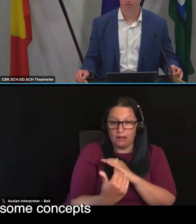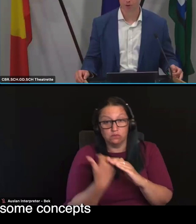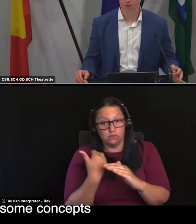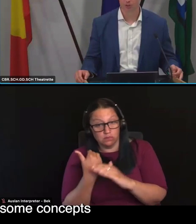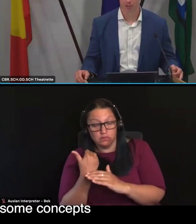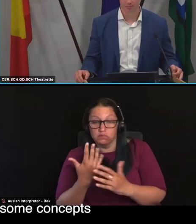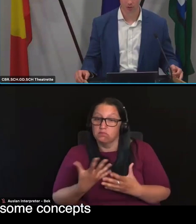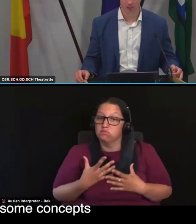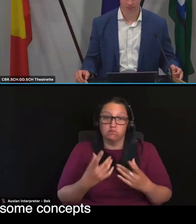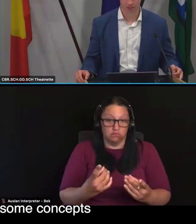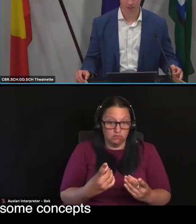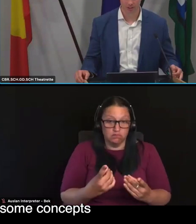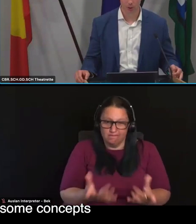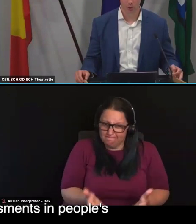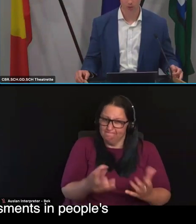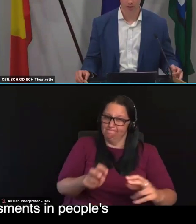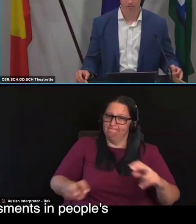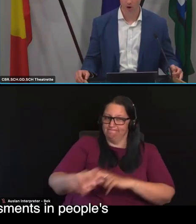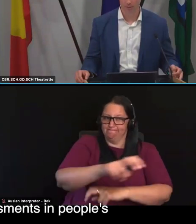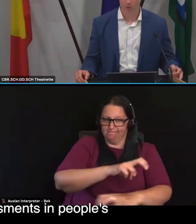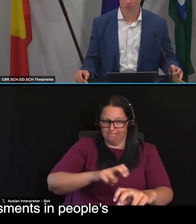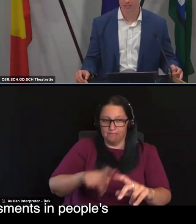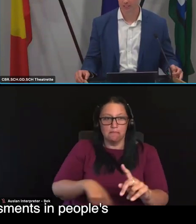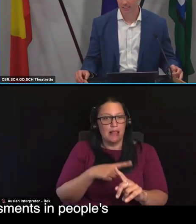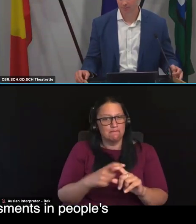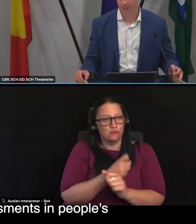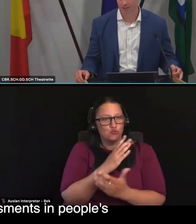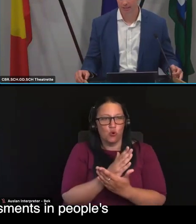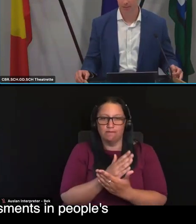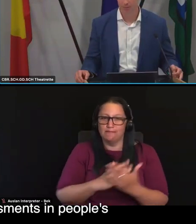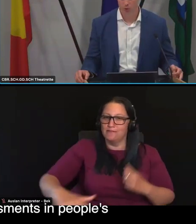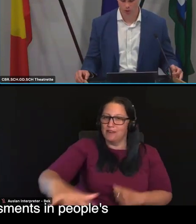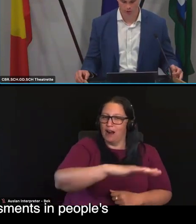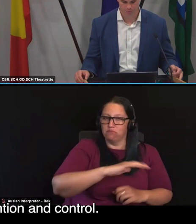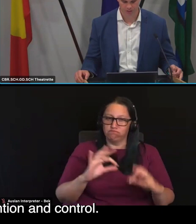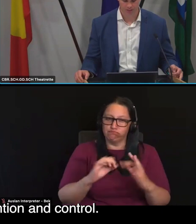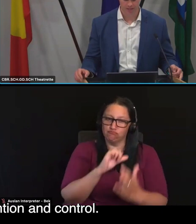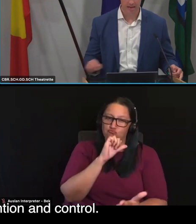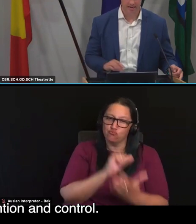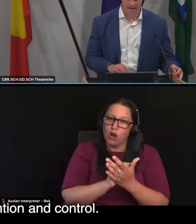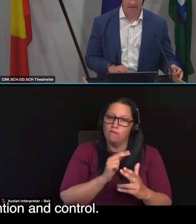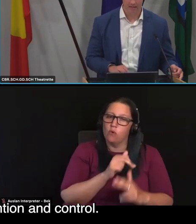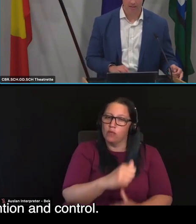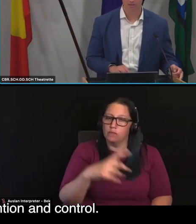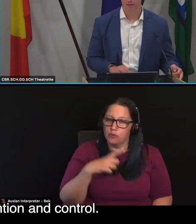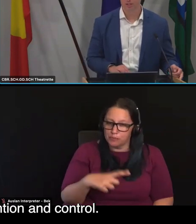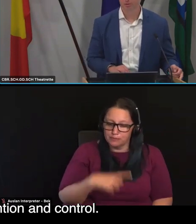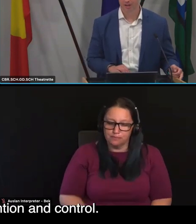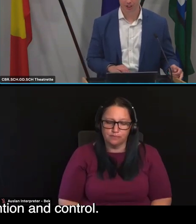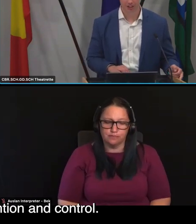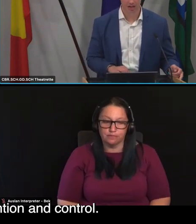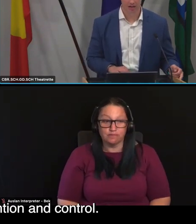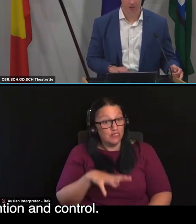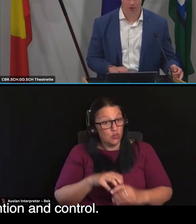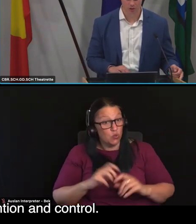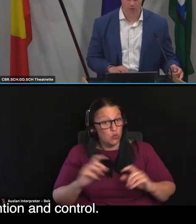strengthens the focus on some concepts, including environmental risk assessments in people's homes, and again, infection